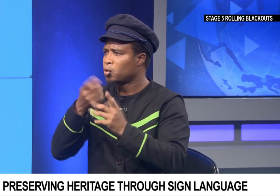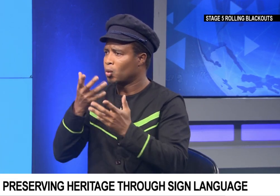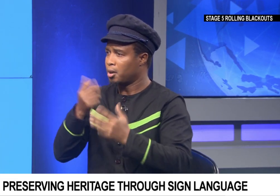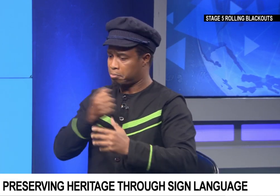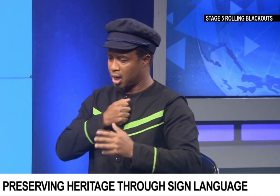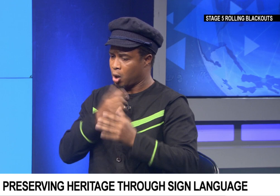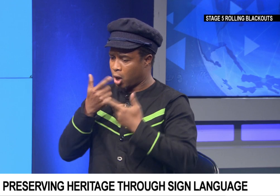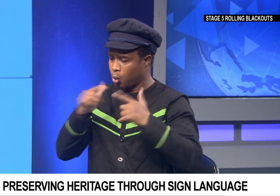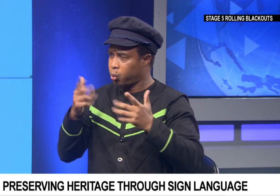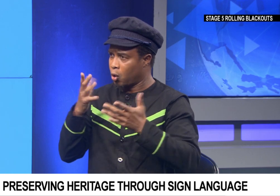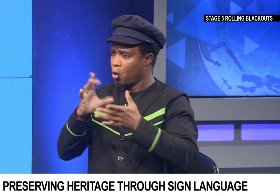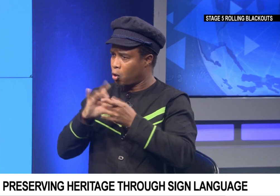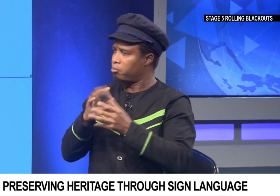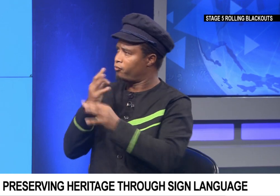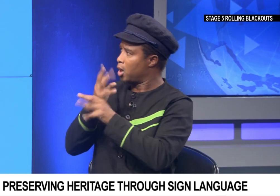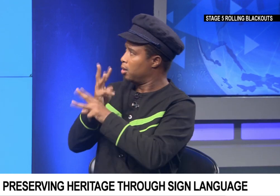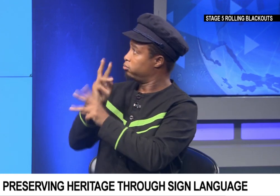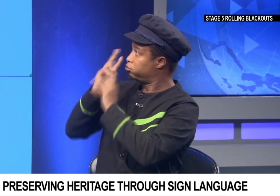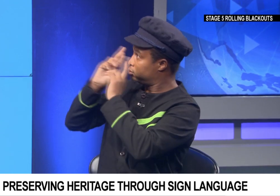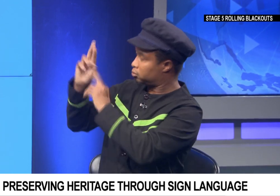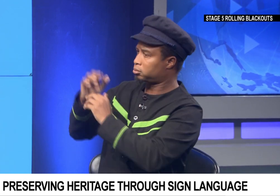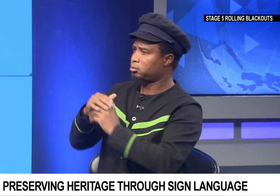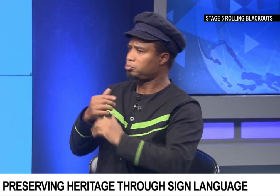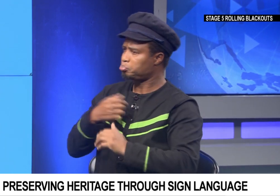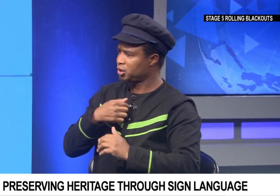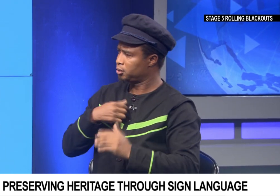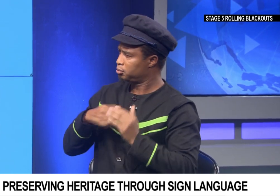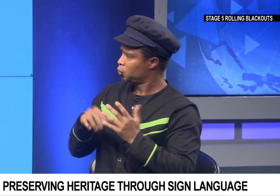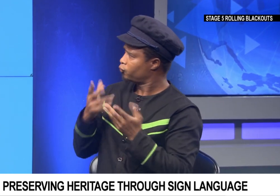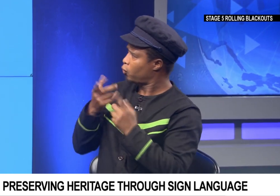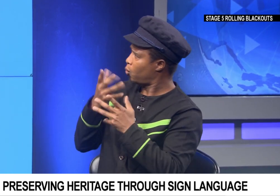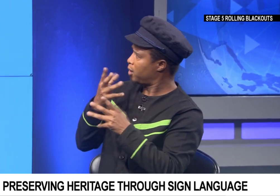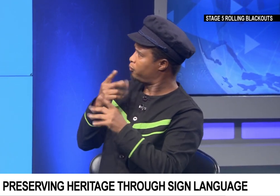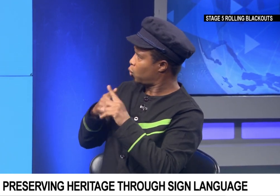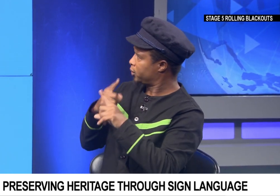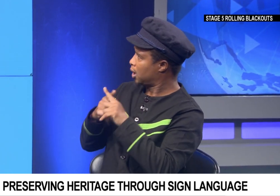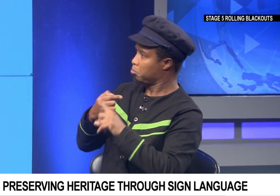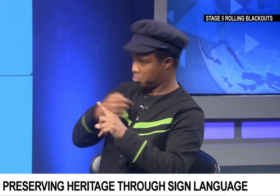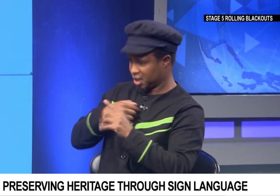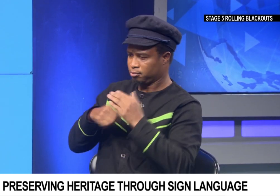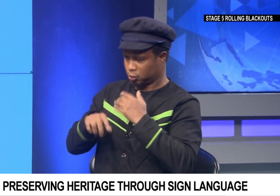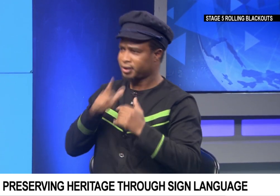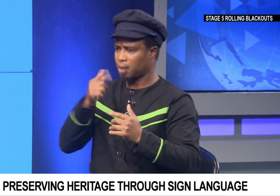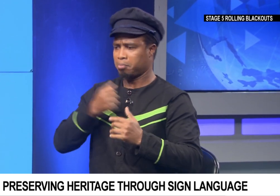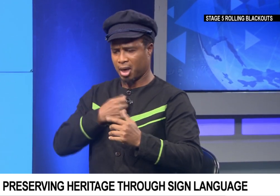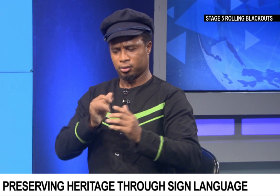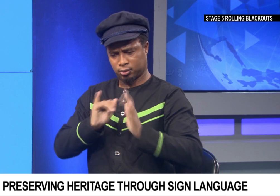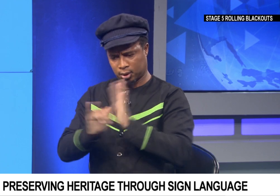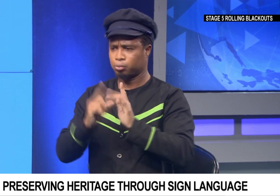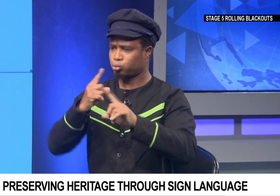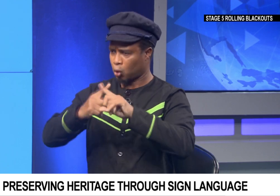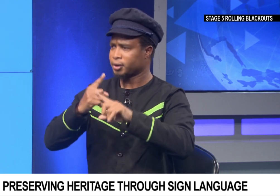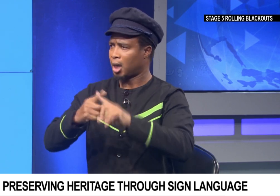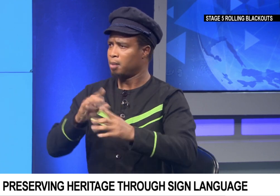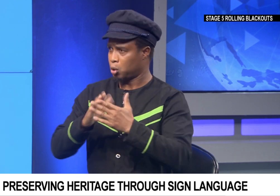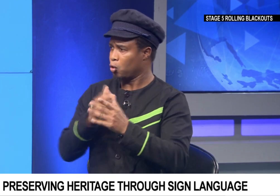know each other's backgrounds, and yes, I know I need to respect my parents and my mother, who is Xhosa. But then,